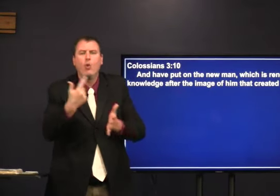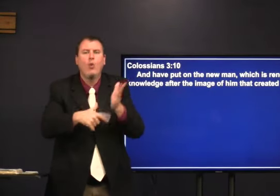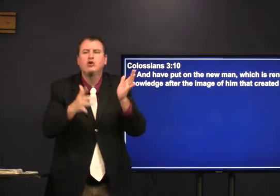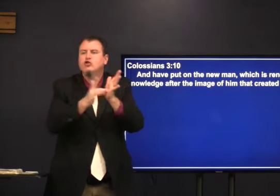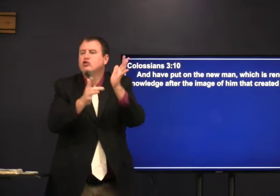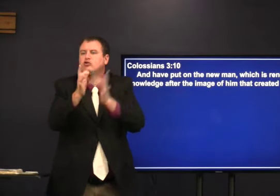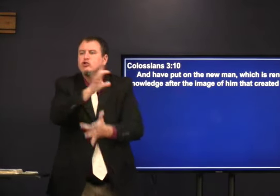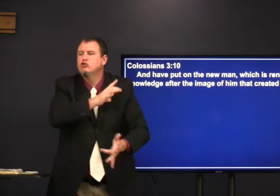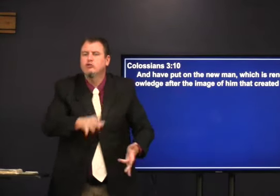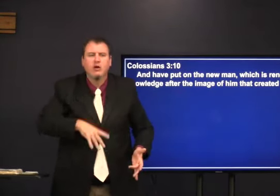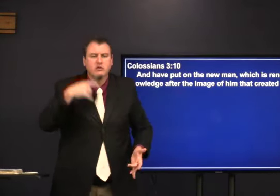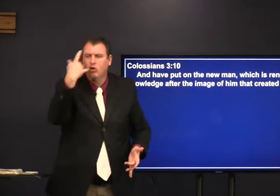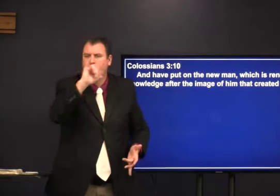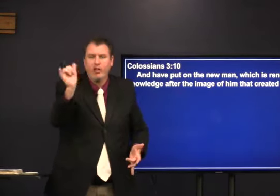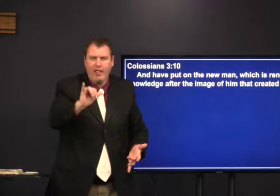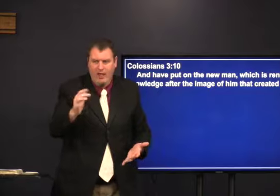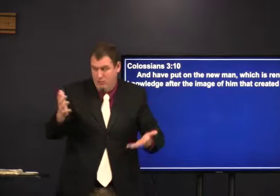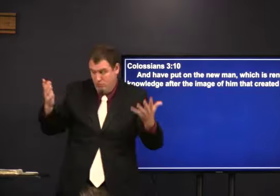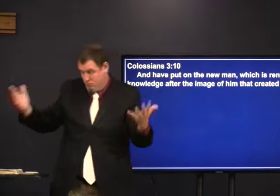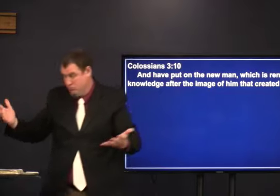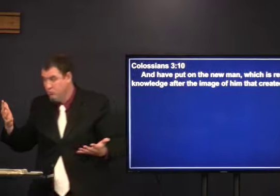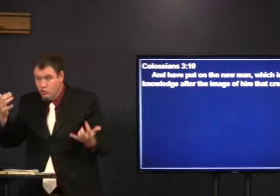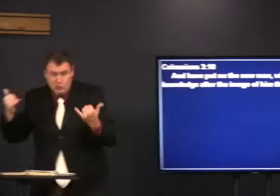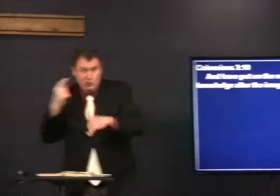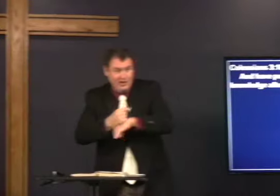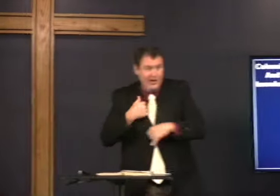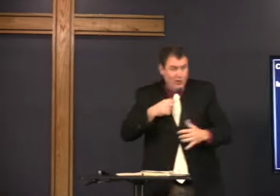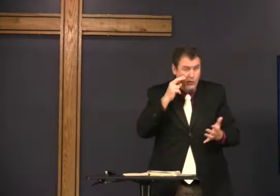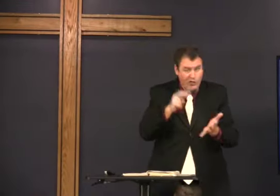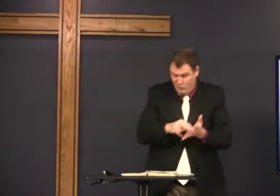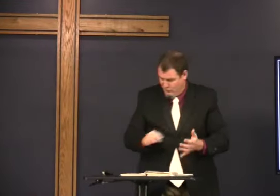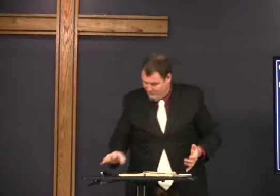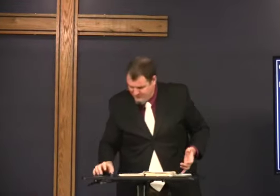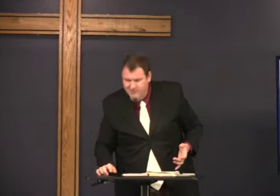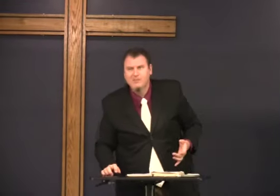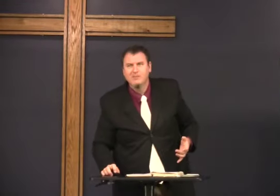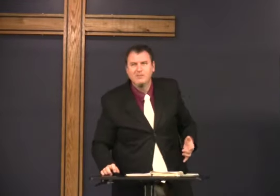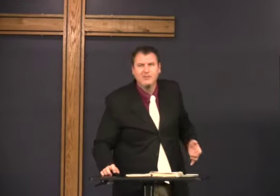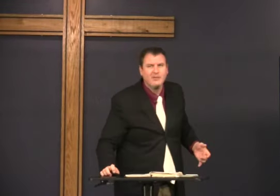And what does that look like today? We're going to look at that.